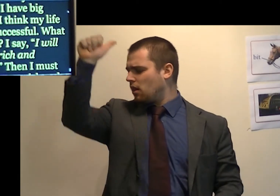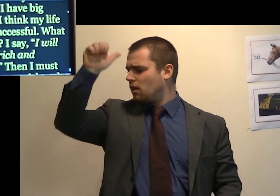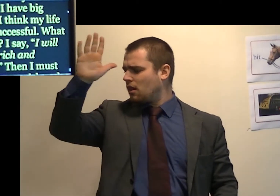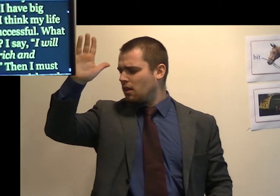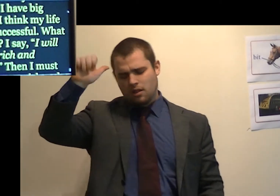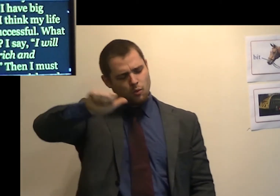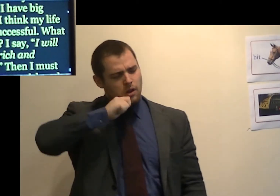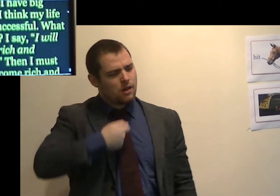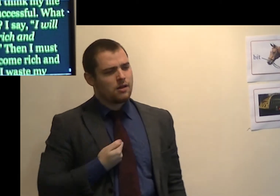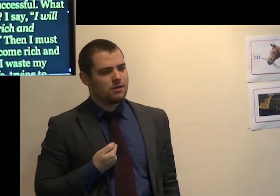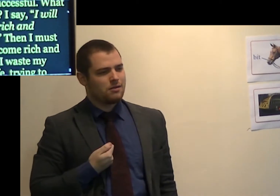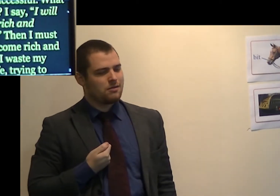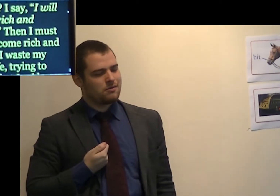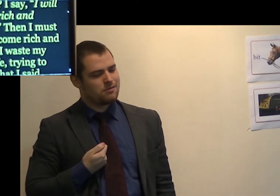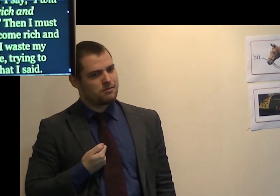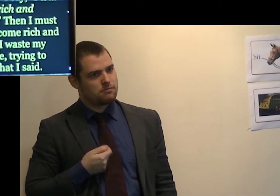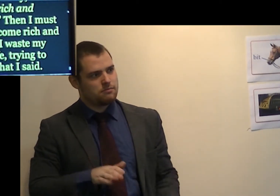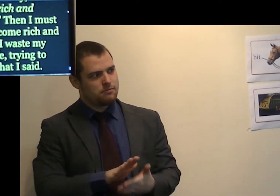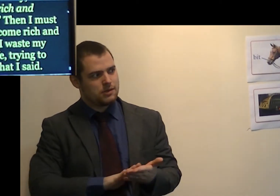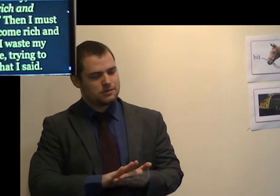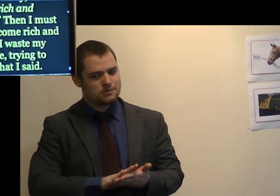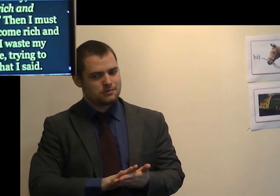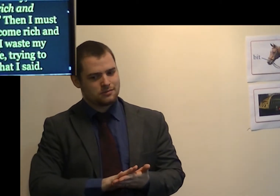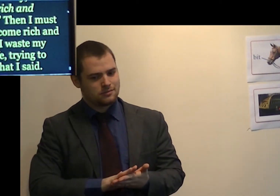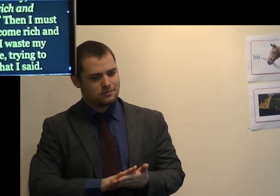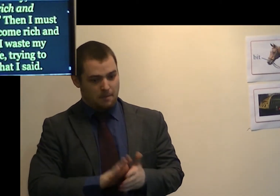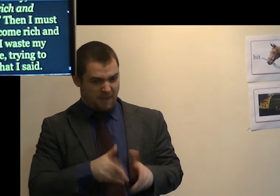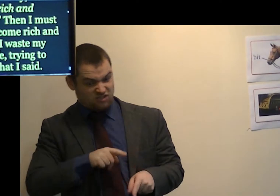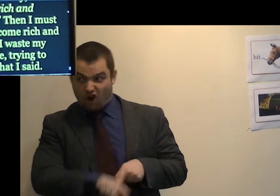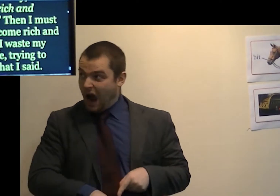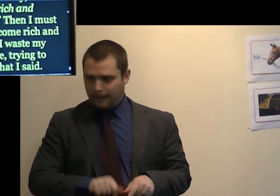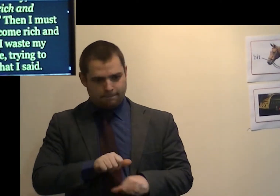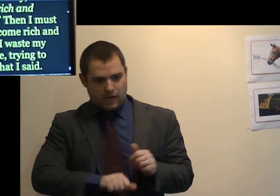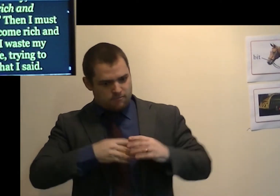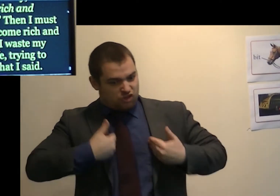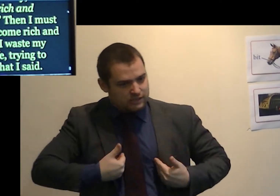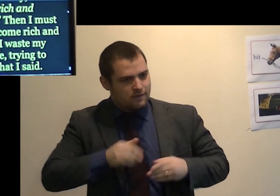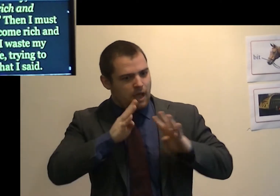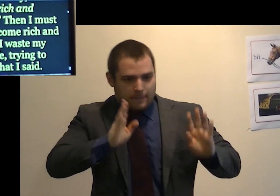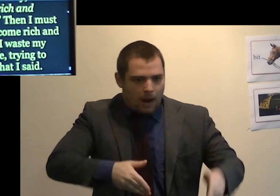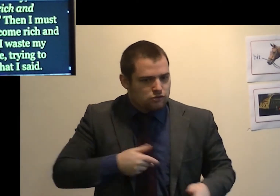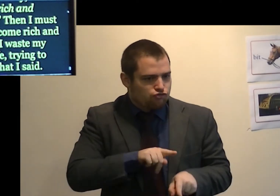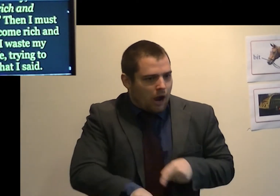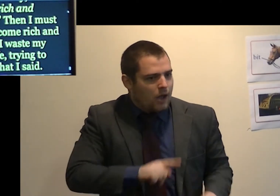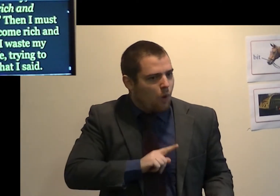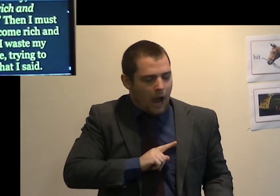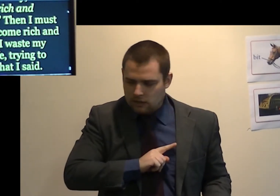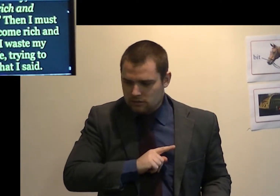Then I must try to become rich and famous. I waste my whole